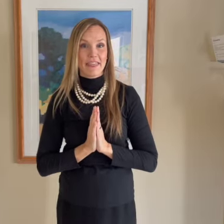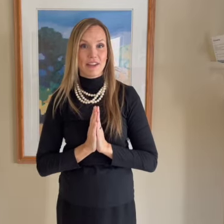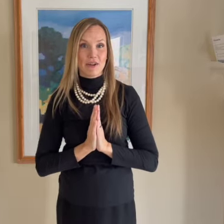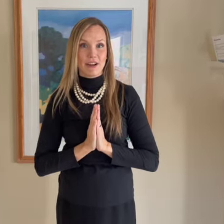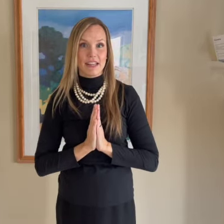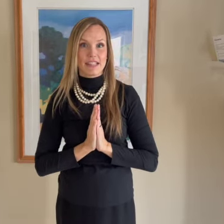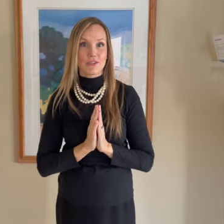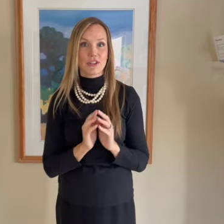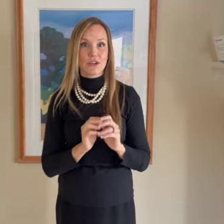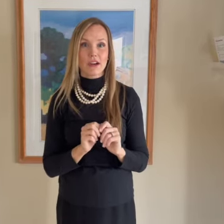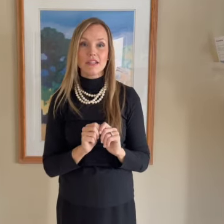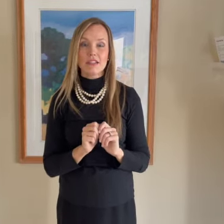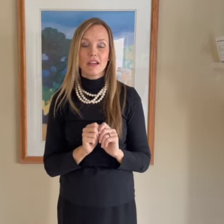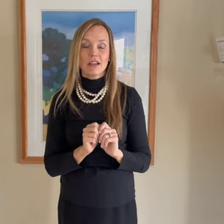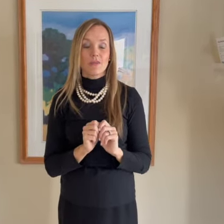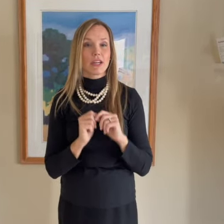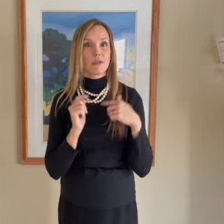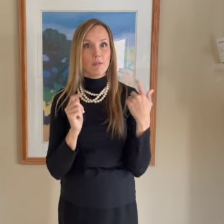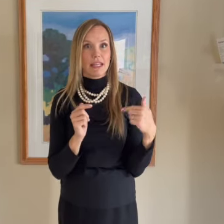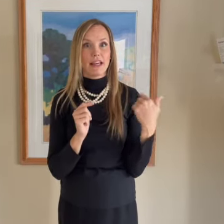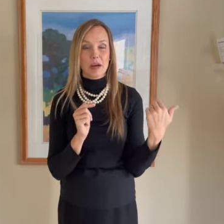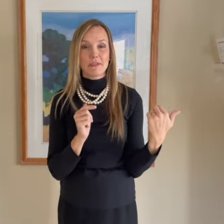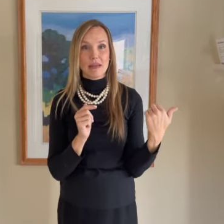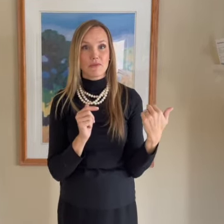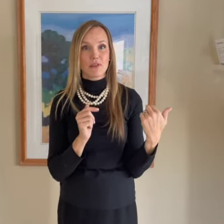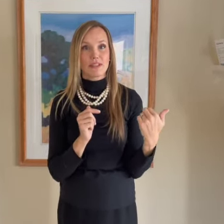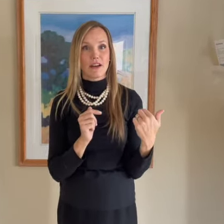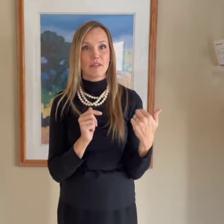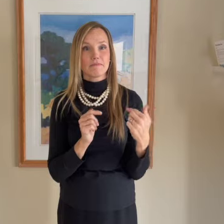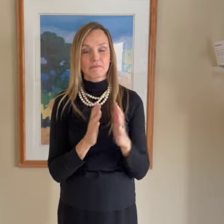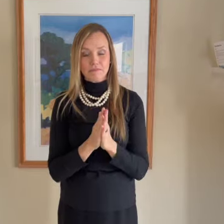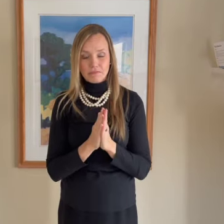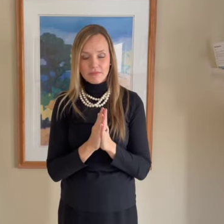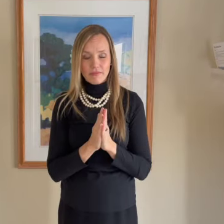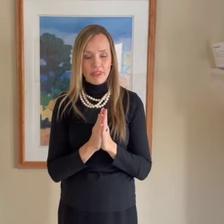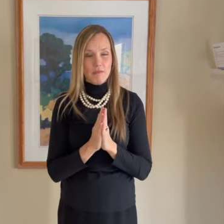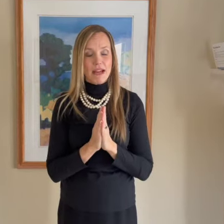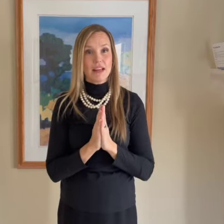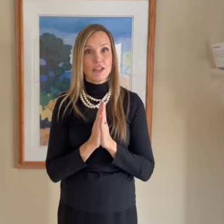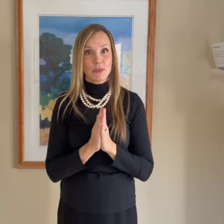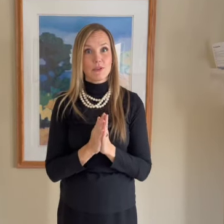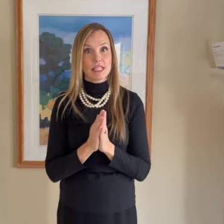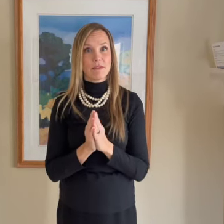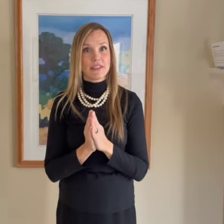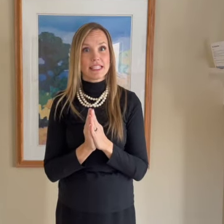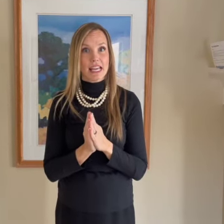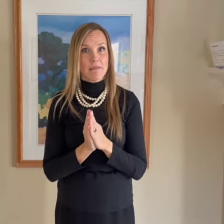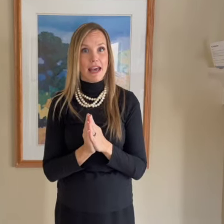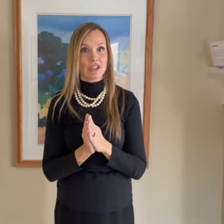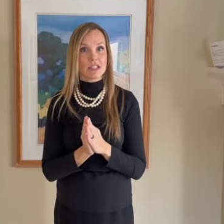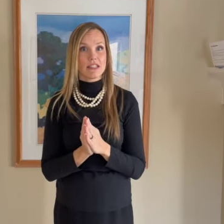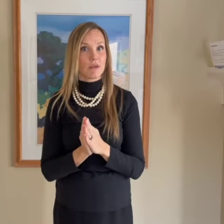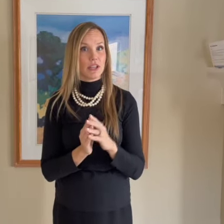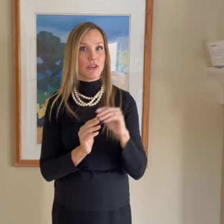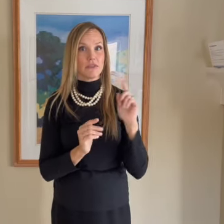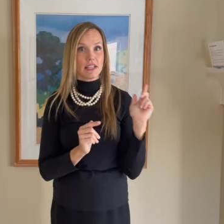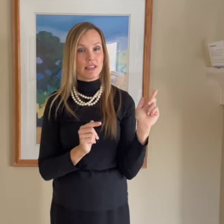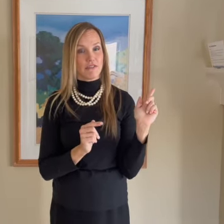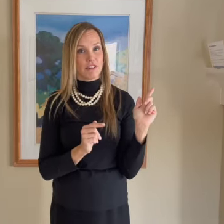the chorus. For the chorus, we're going to repeat it a couple times with a song. But we use some of the same actions that we used in the first